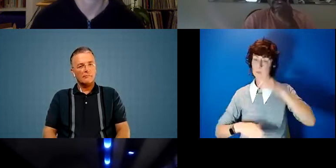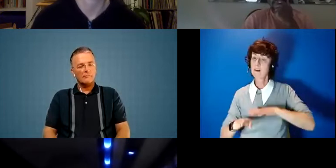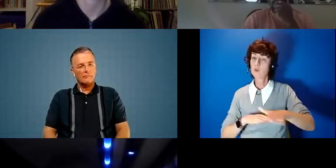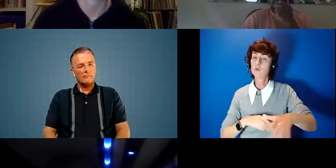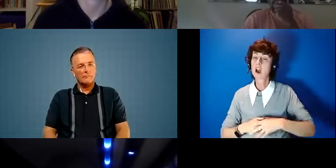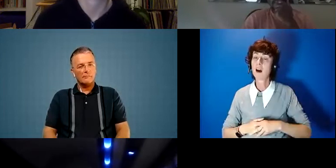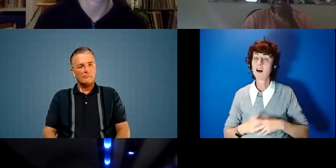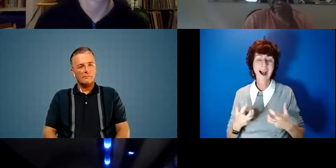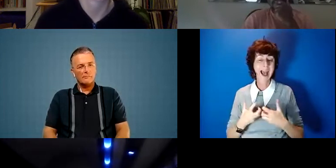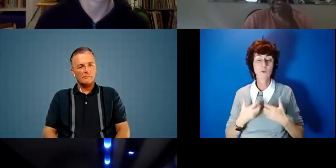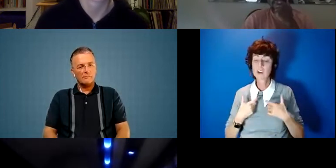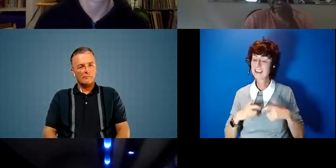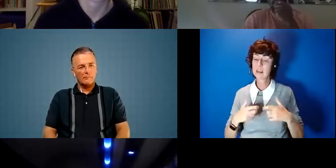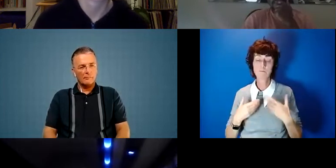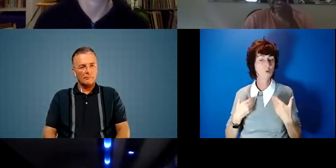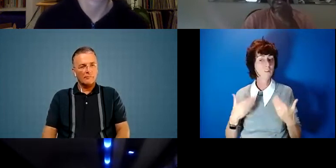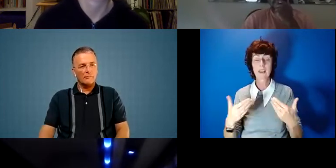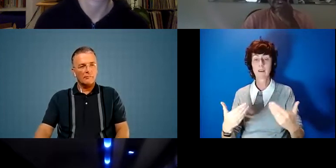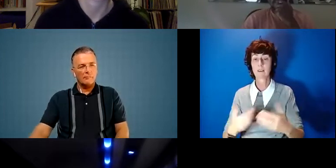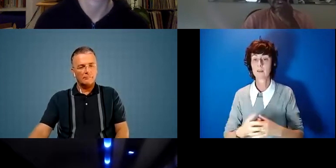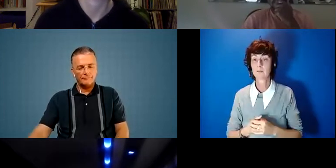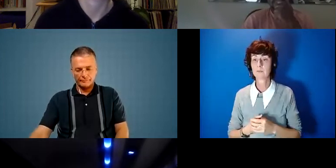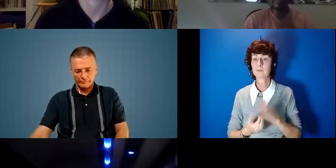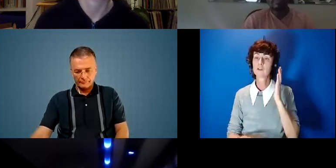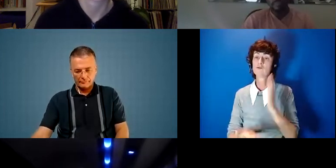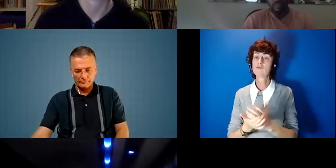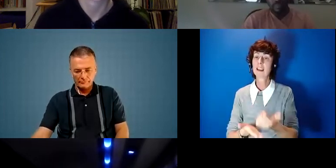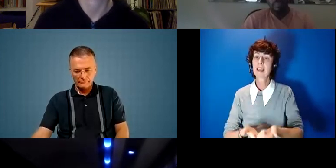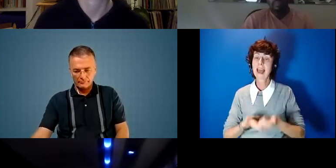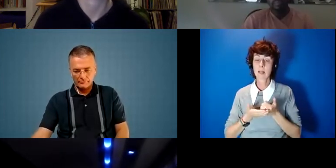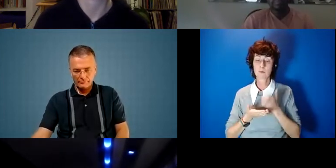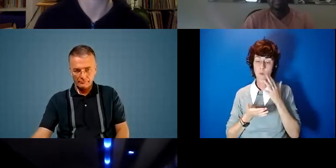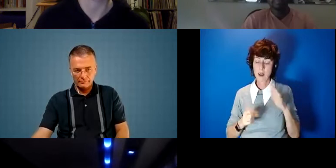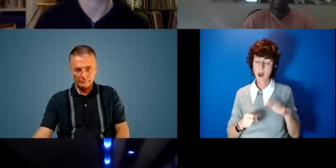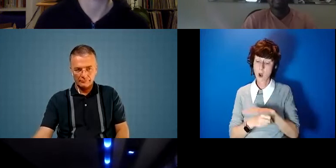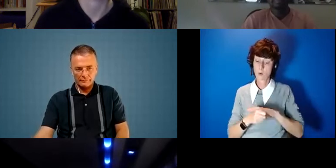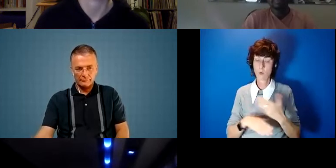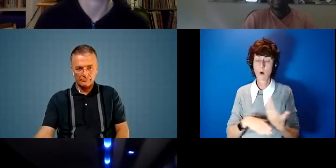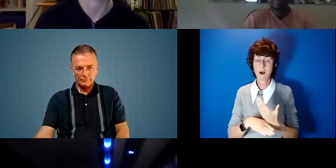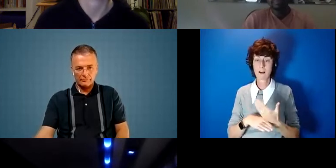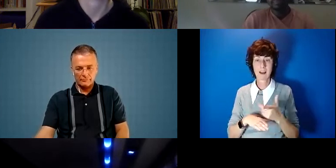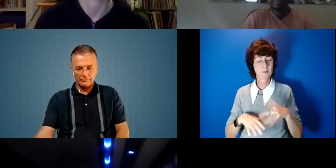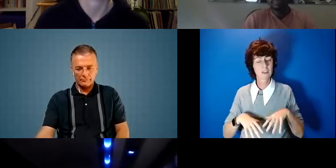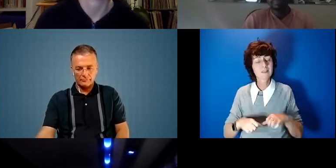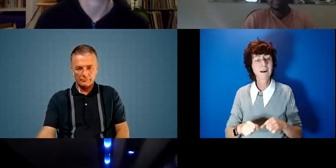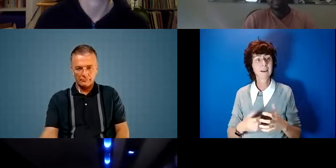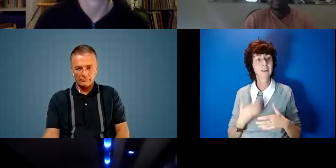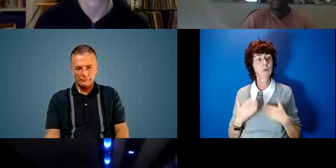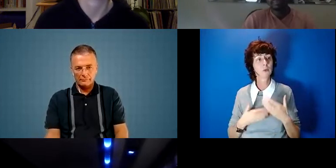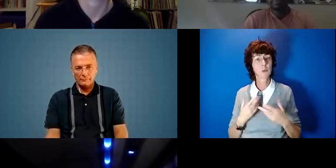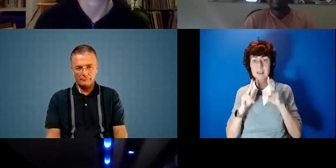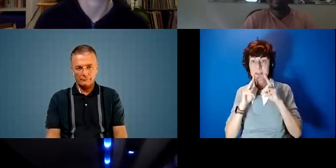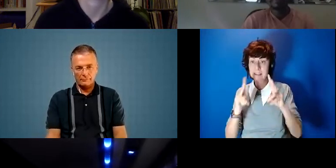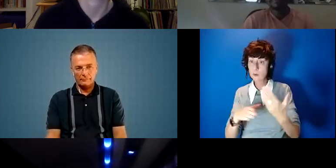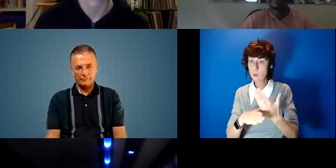keep moving in that direction um it really helps a lot of its local and i'm starting to see work that seems